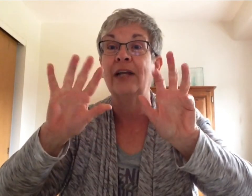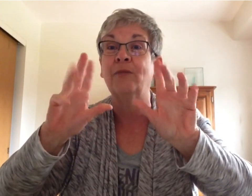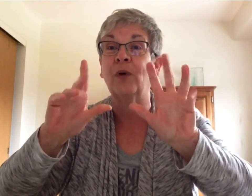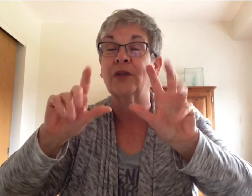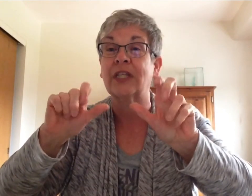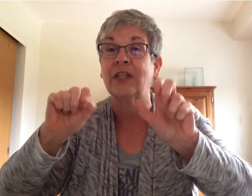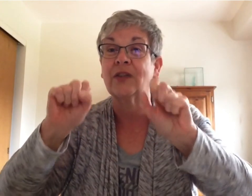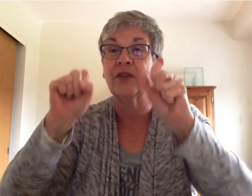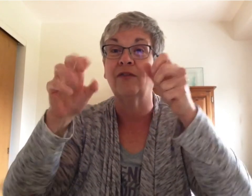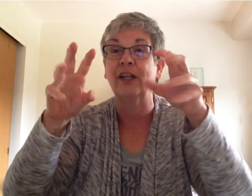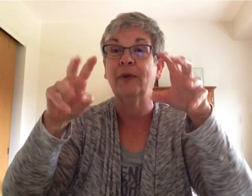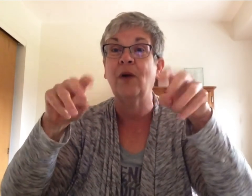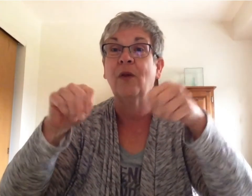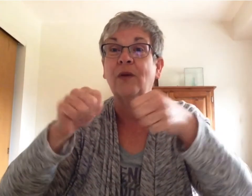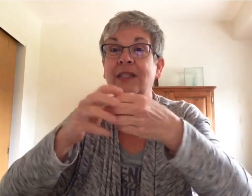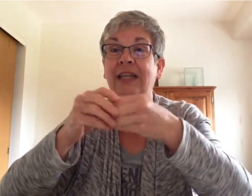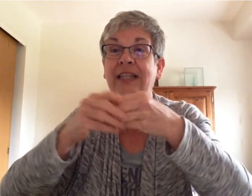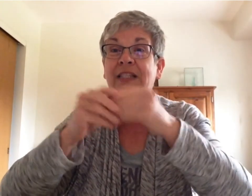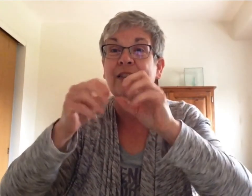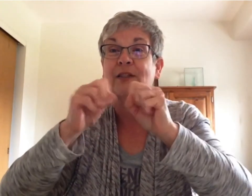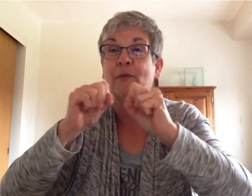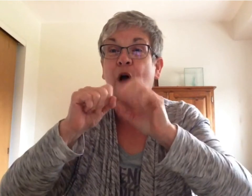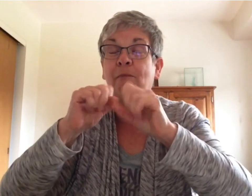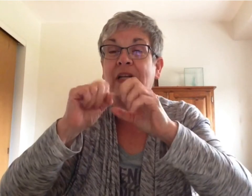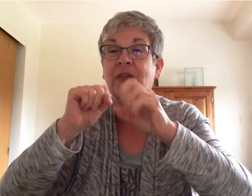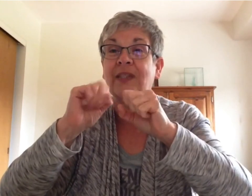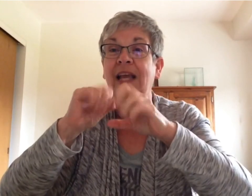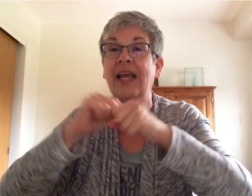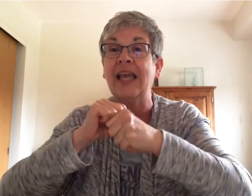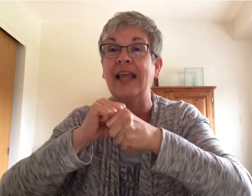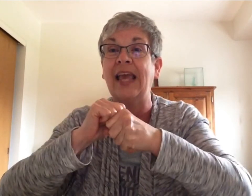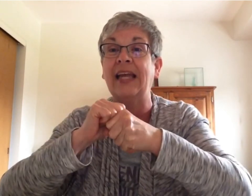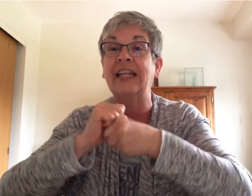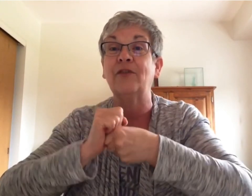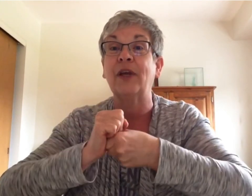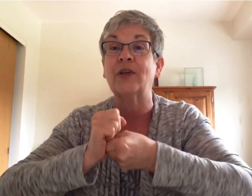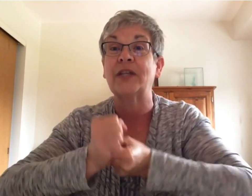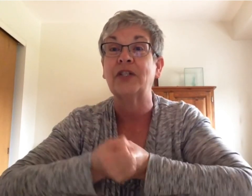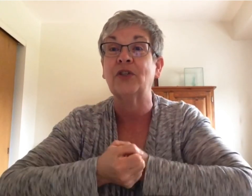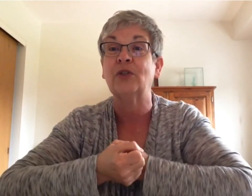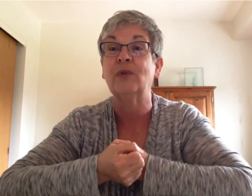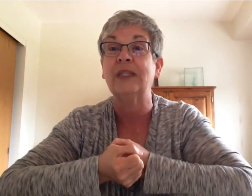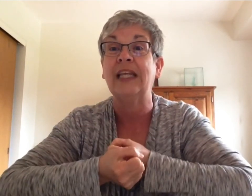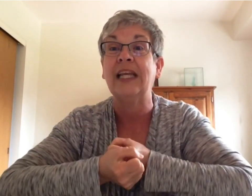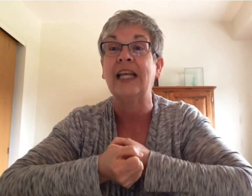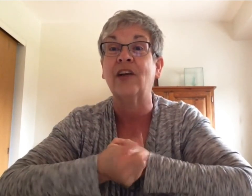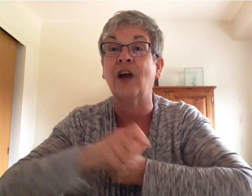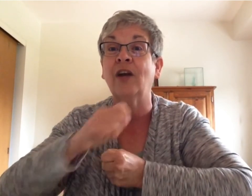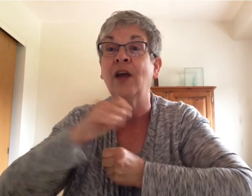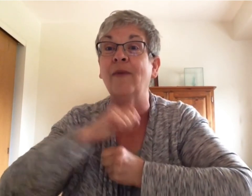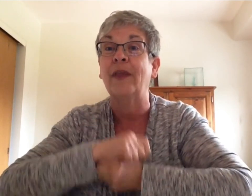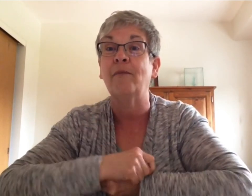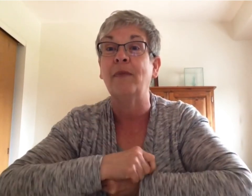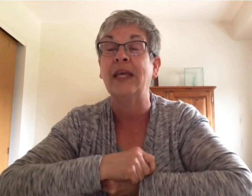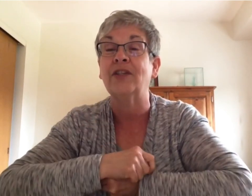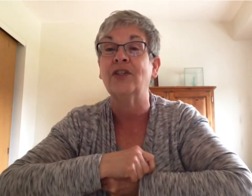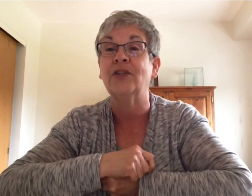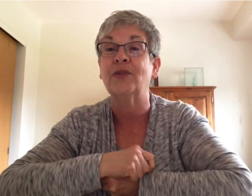motor skills. So developing all those nice small muscles in the hand and the fingers that children will need later on when they begin to do some